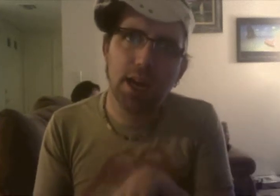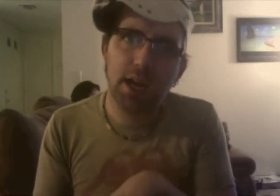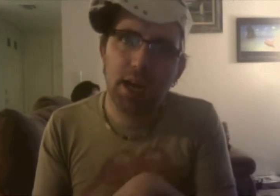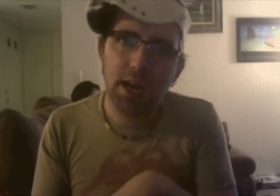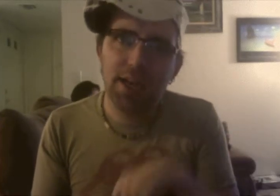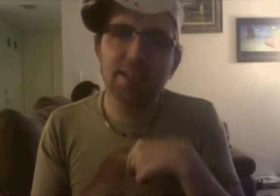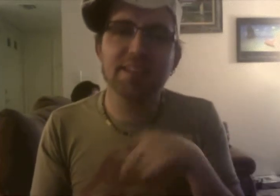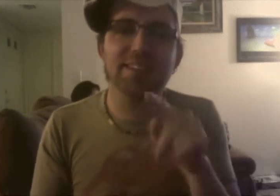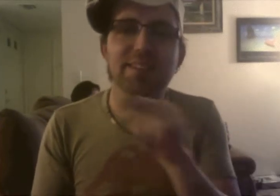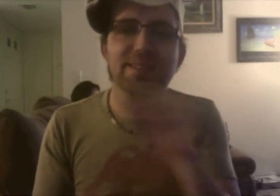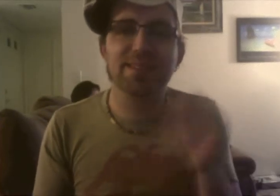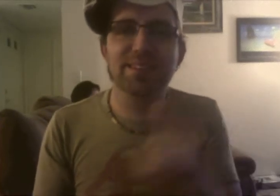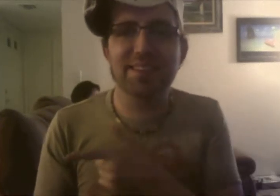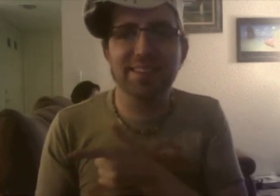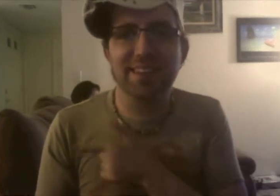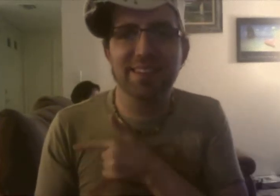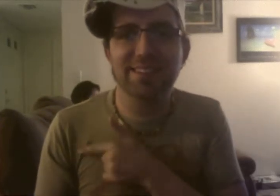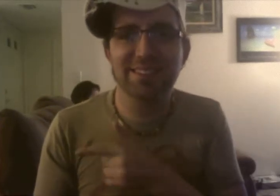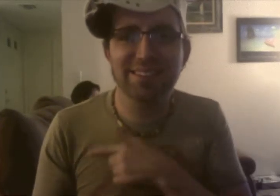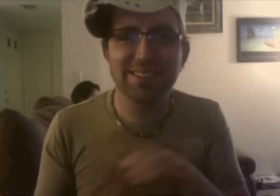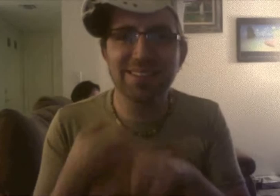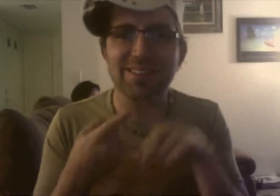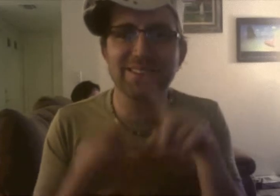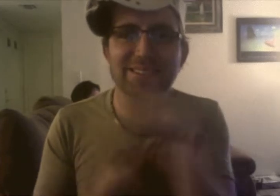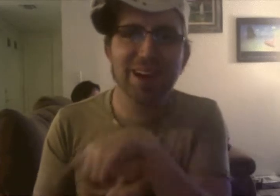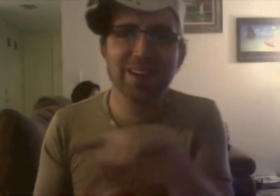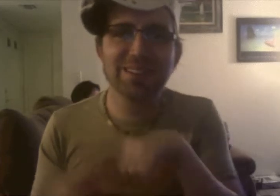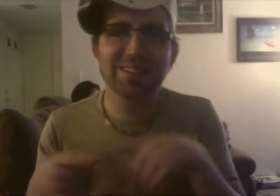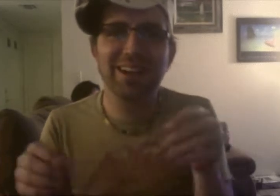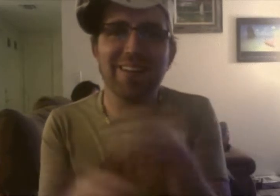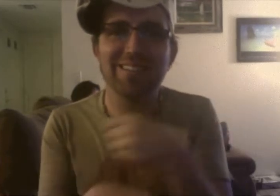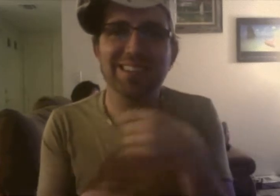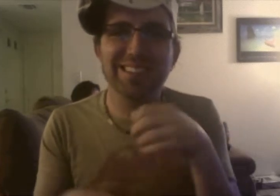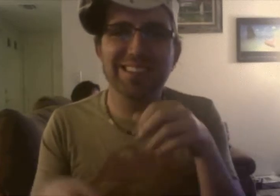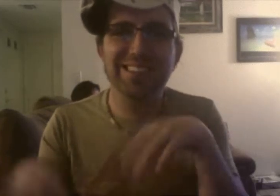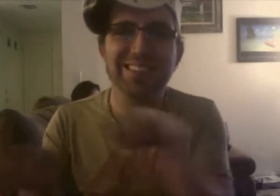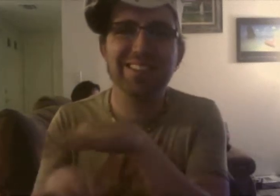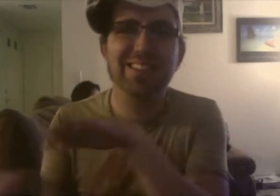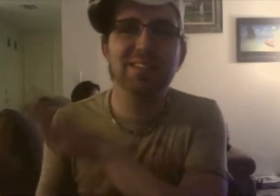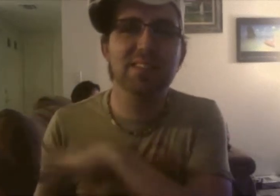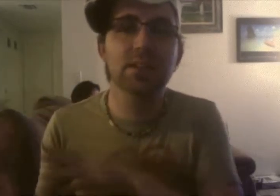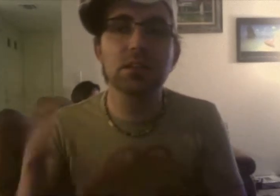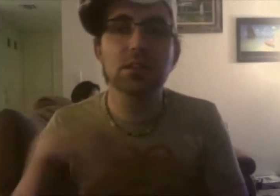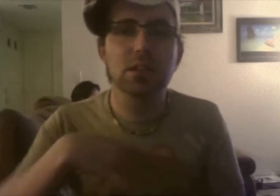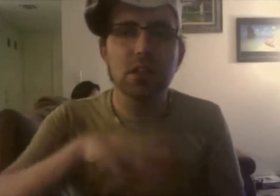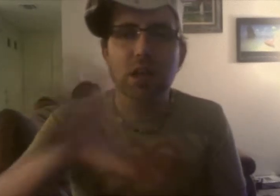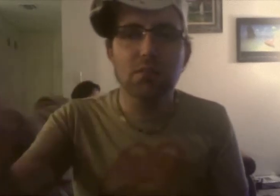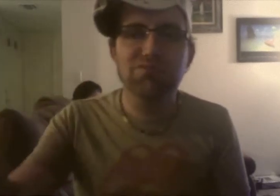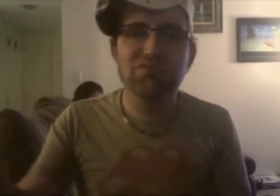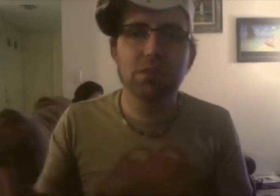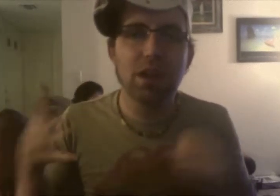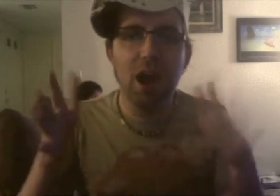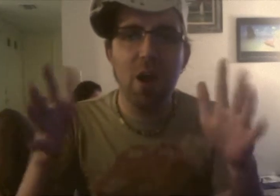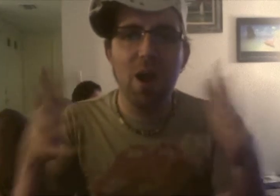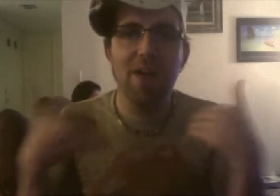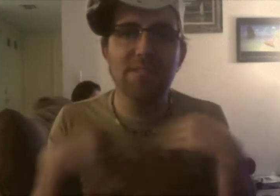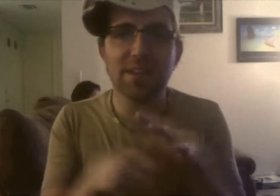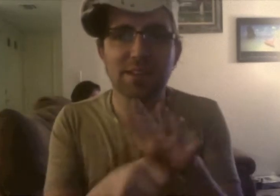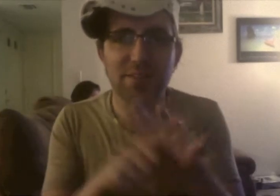pretend not to eat anything. I'm going to enjoy our last few minutes together at Walter and Eels. Mrs. Forty